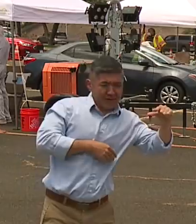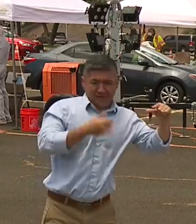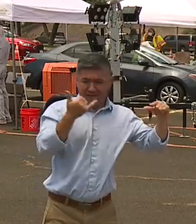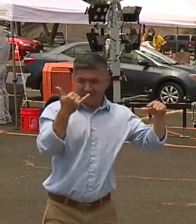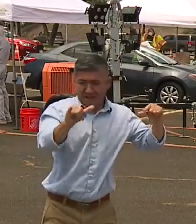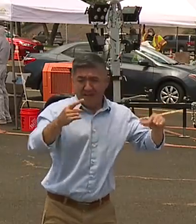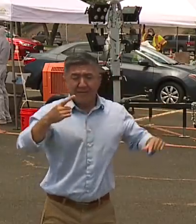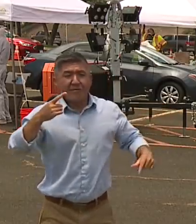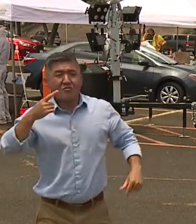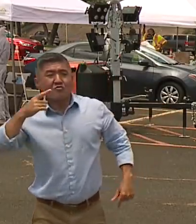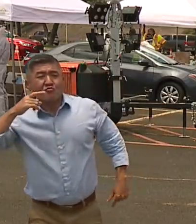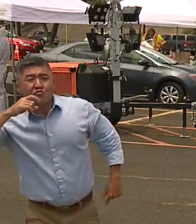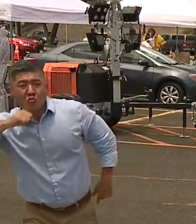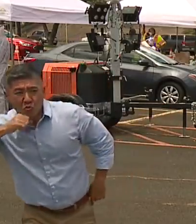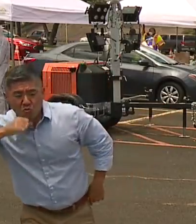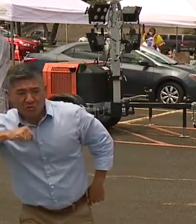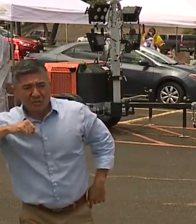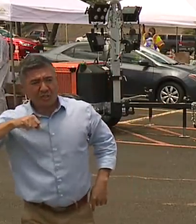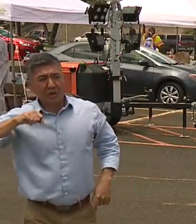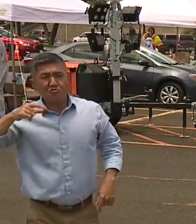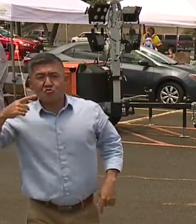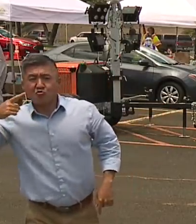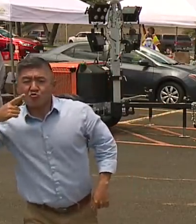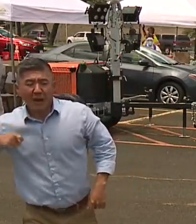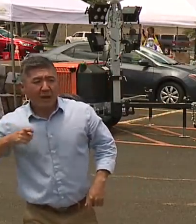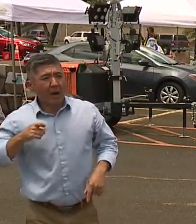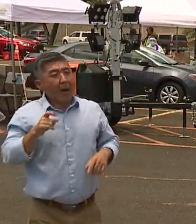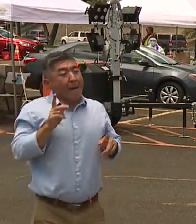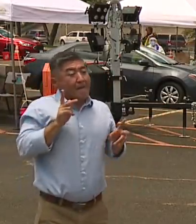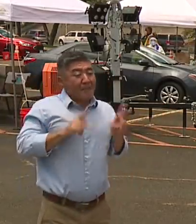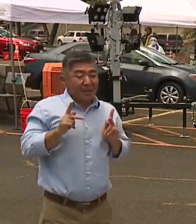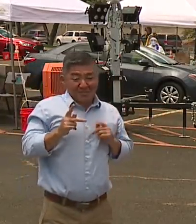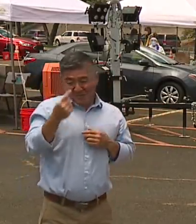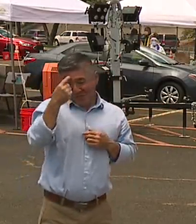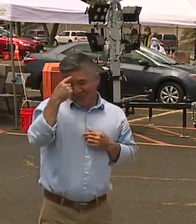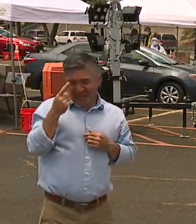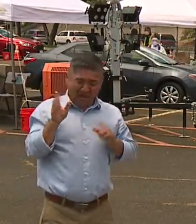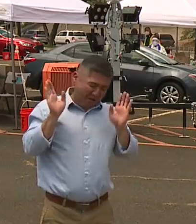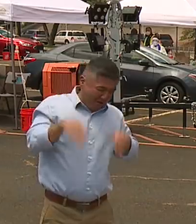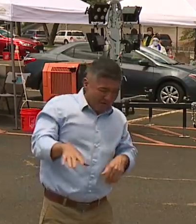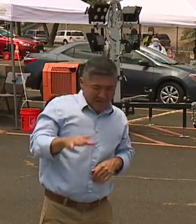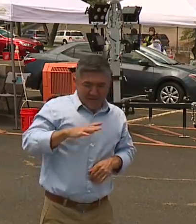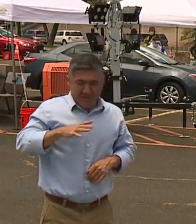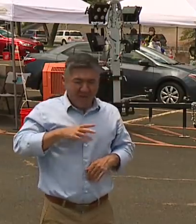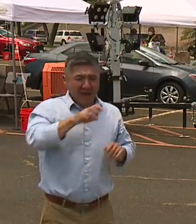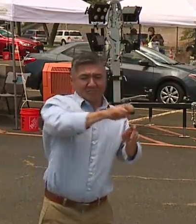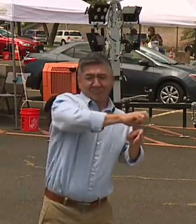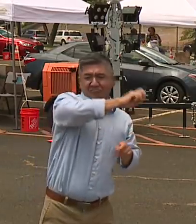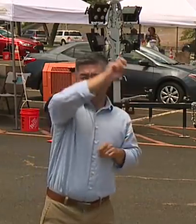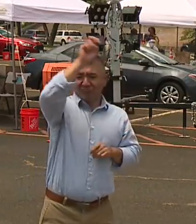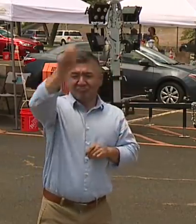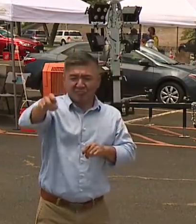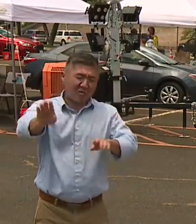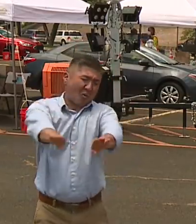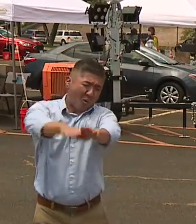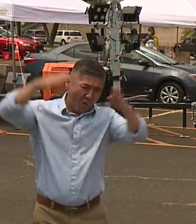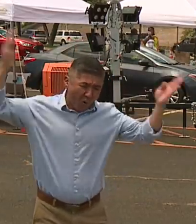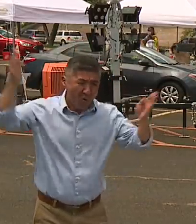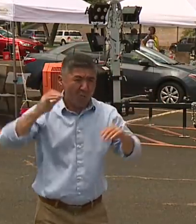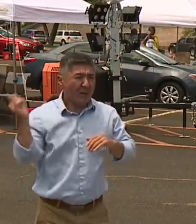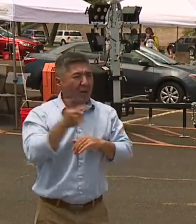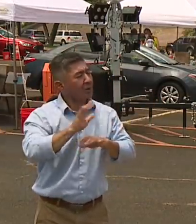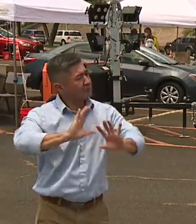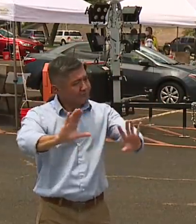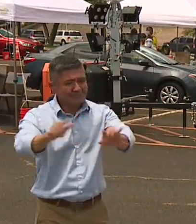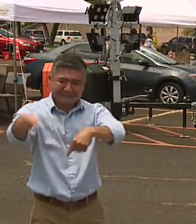indicators. And I think people wanted to go from one extreme to the other and not realize that we have to have a cautious reopening